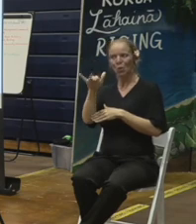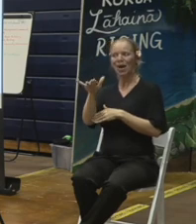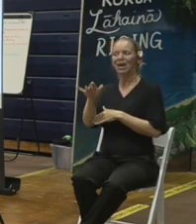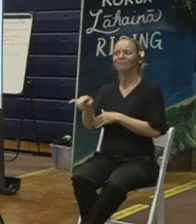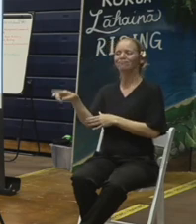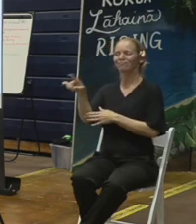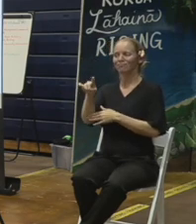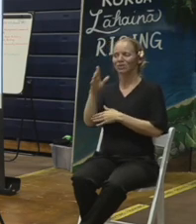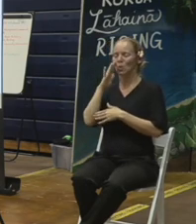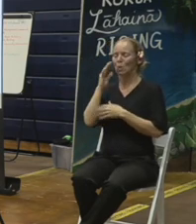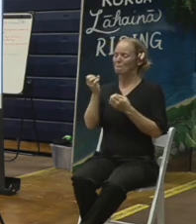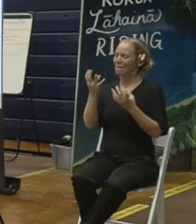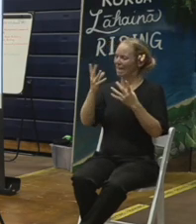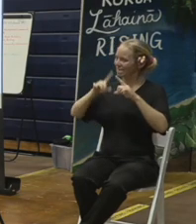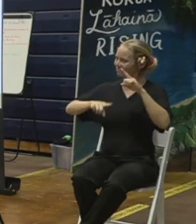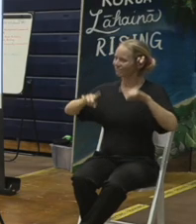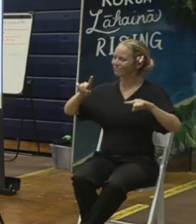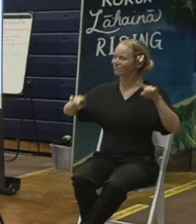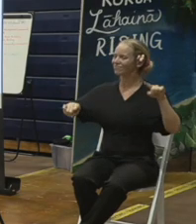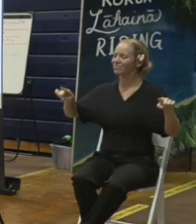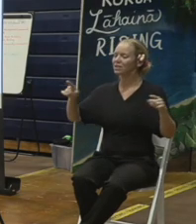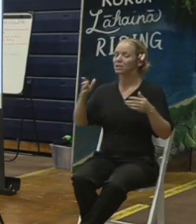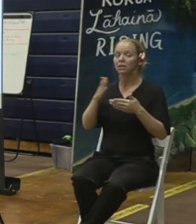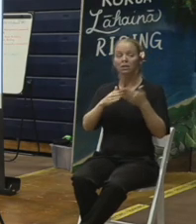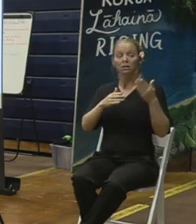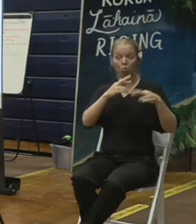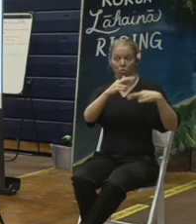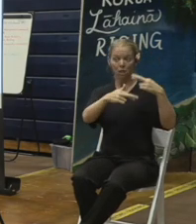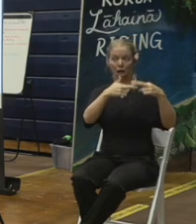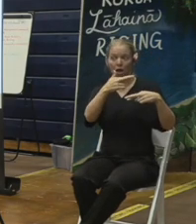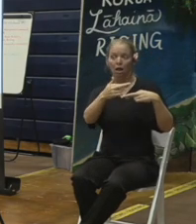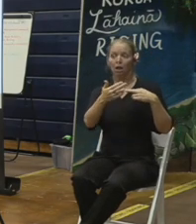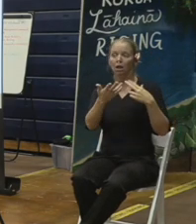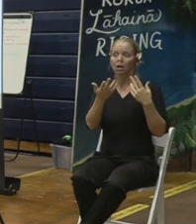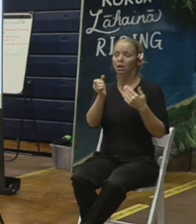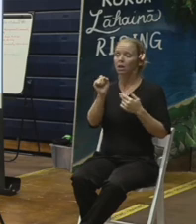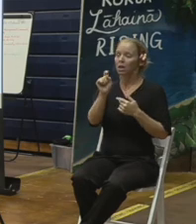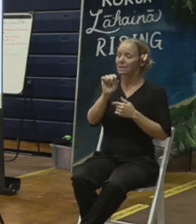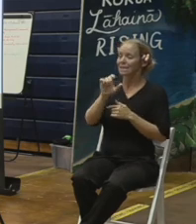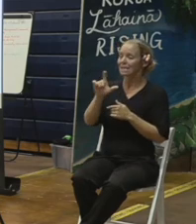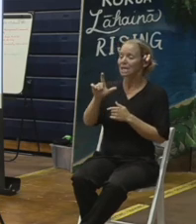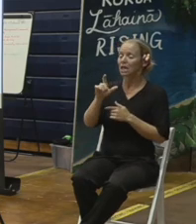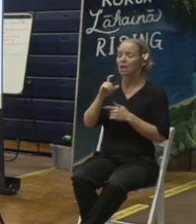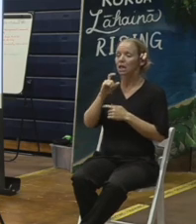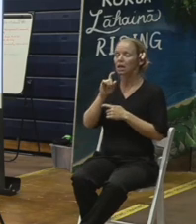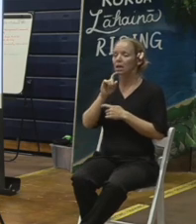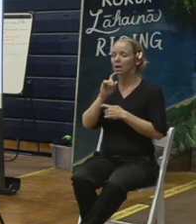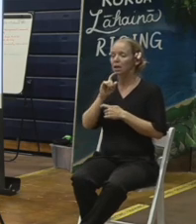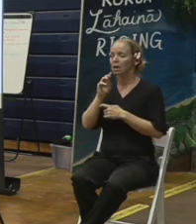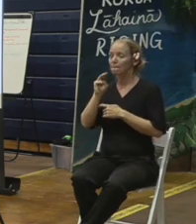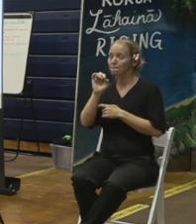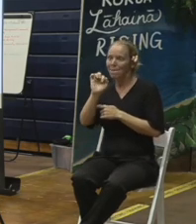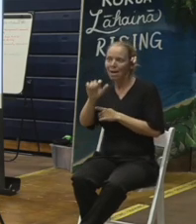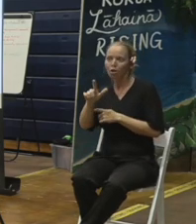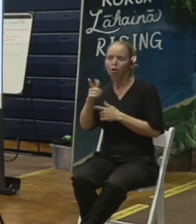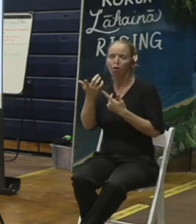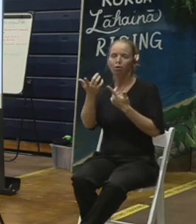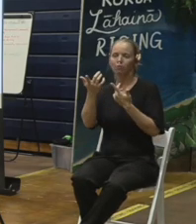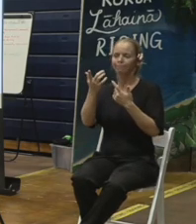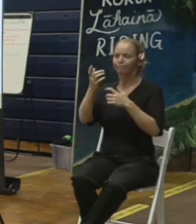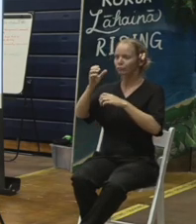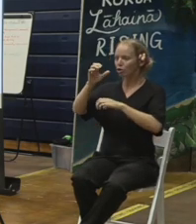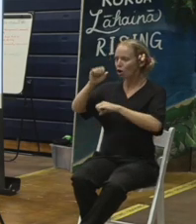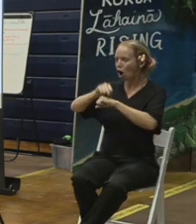material. So a lot of that is recyclable material. It's steel, other metals, recyclable concrete. All